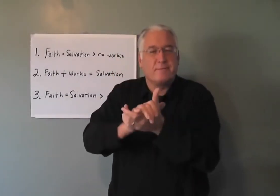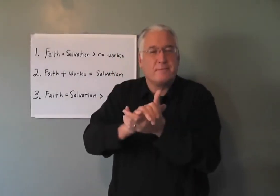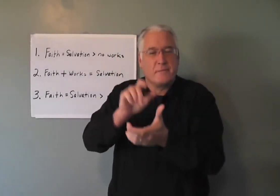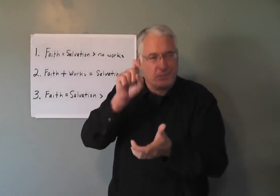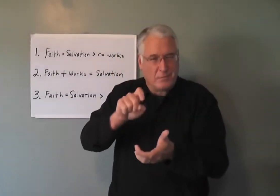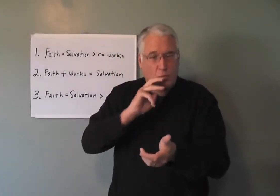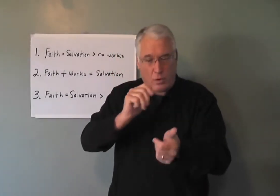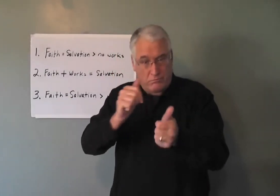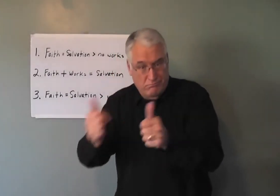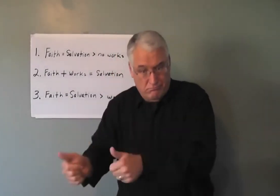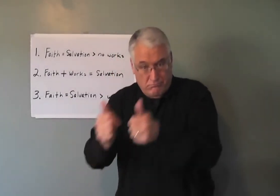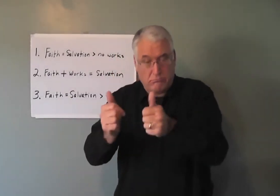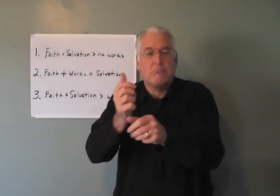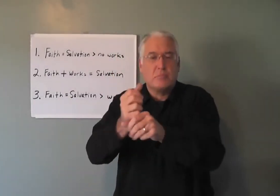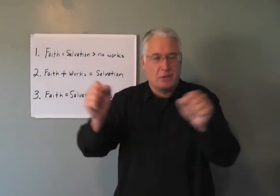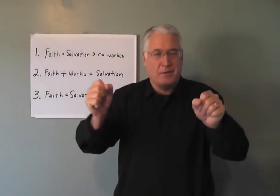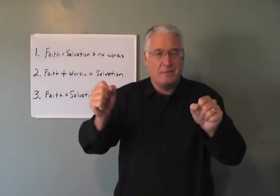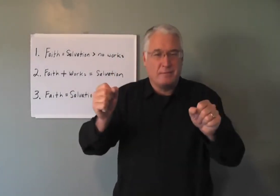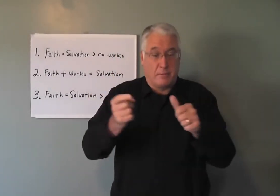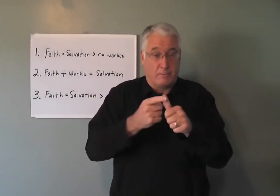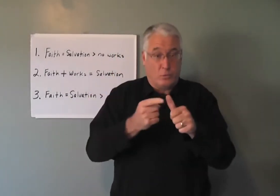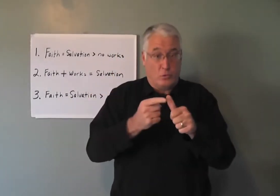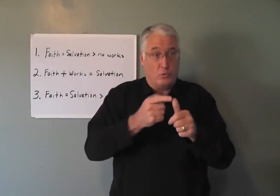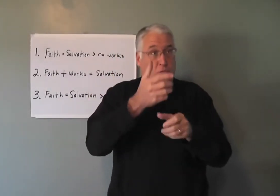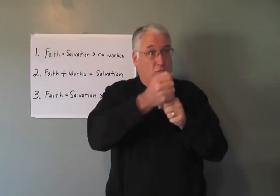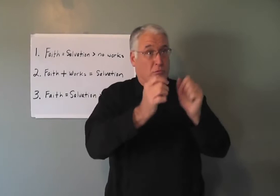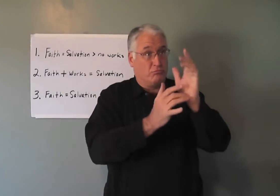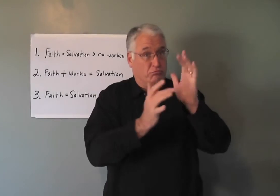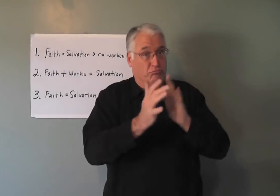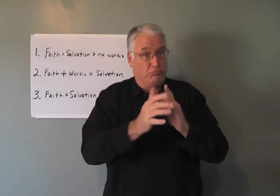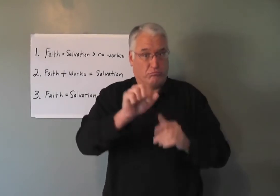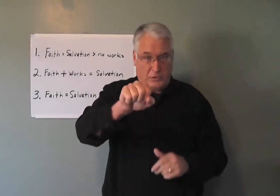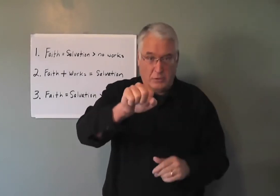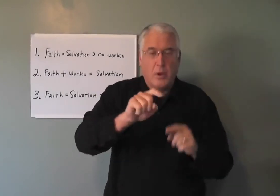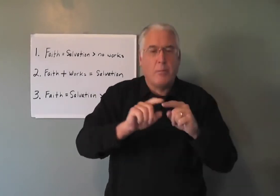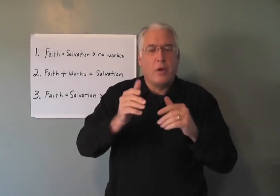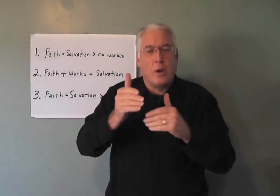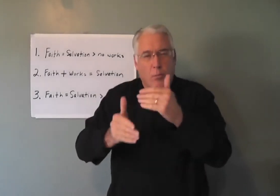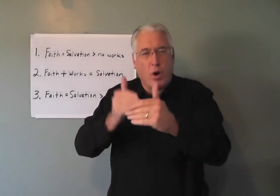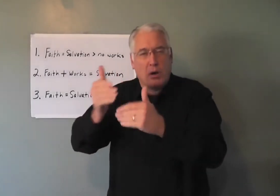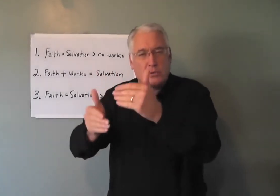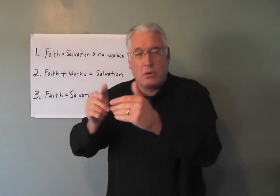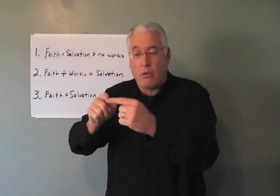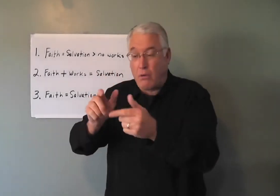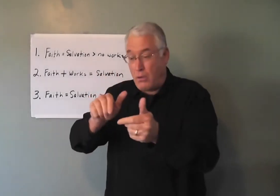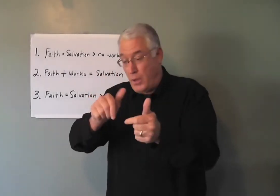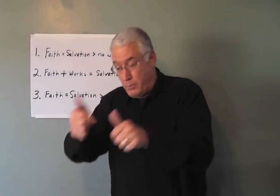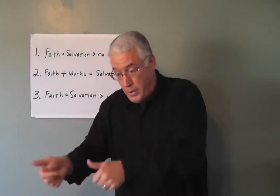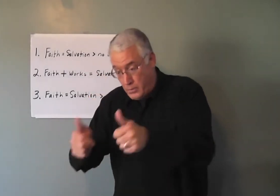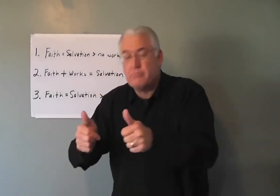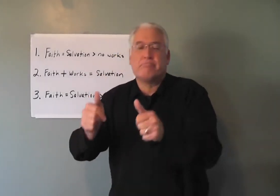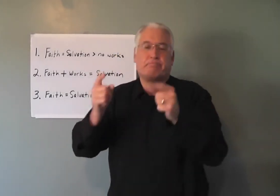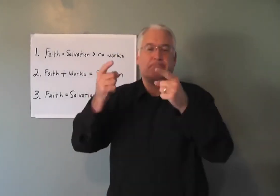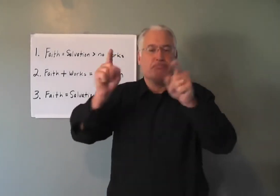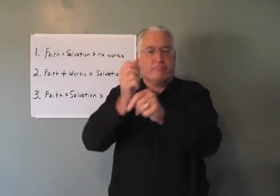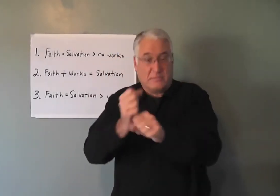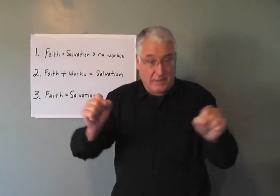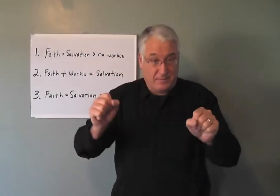And there's other people who believe you have to be baptized to really have salvation. Believe in Jesus, yes, but it's a progression of